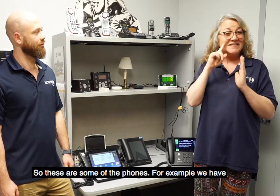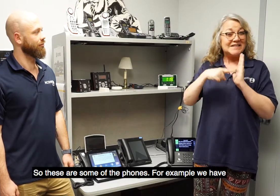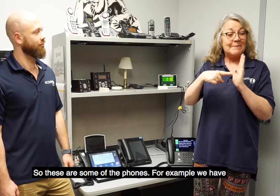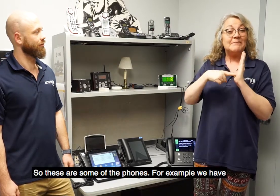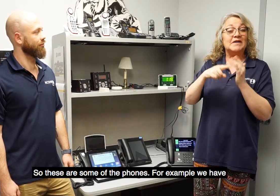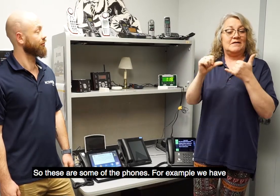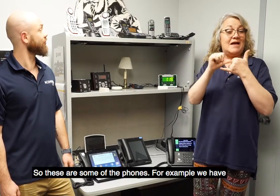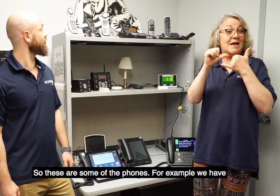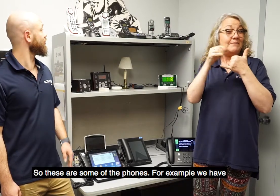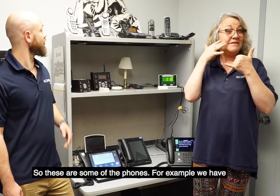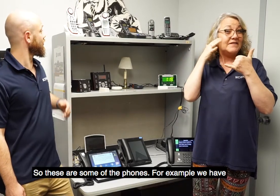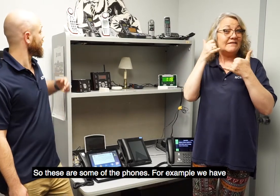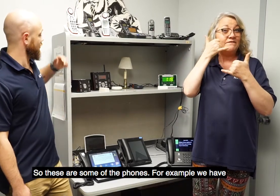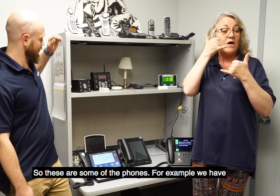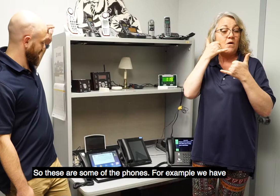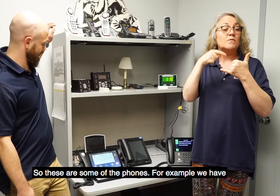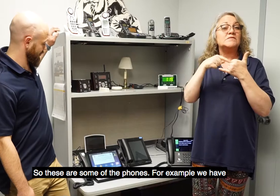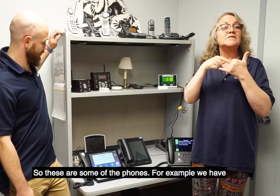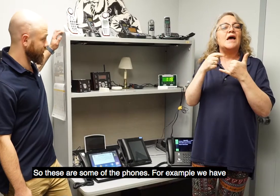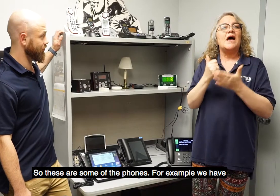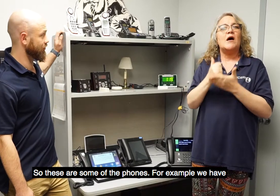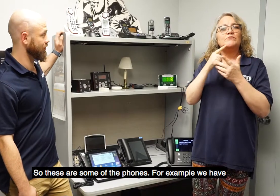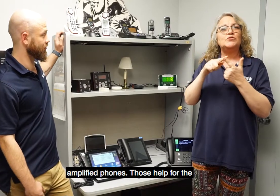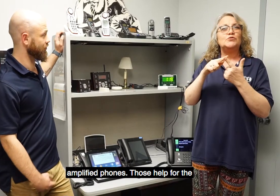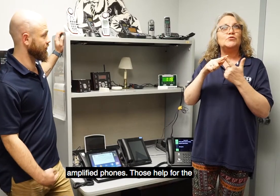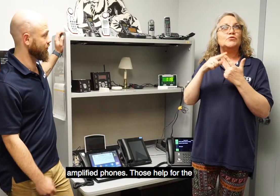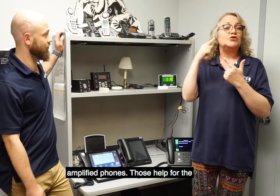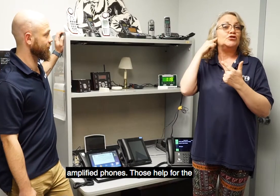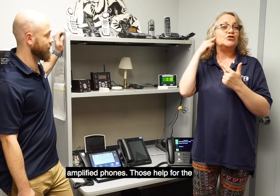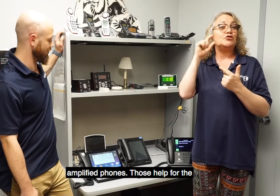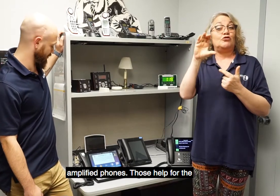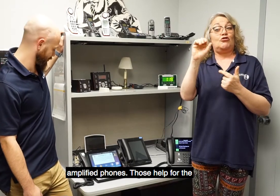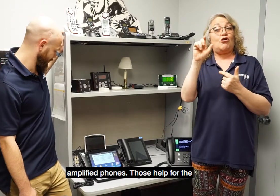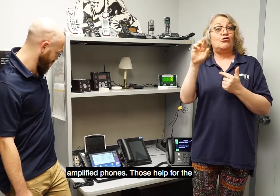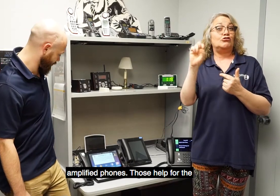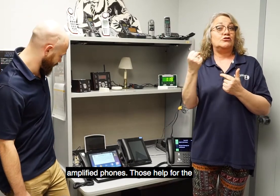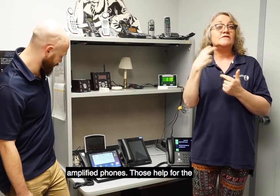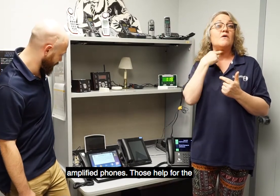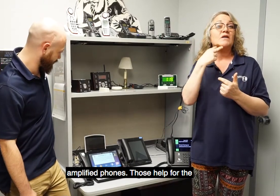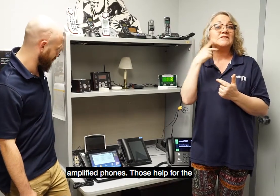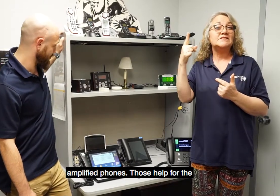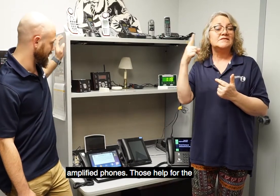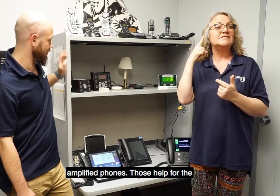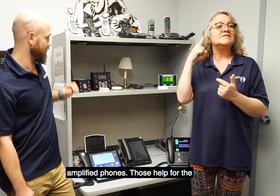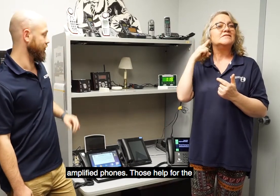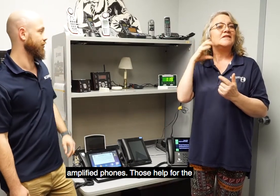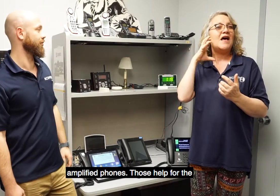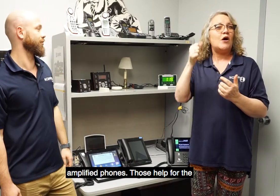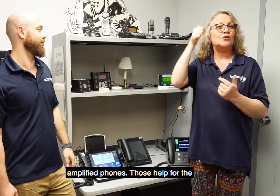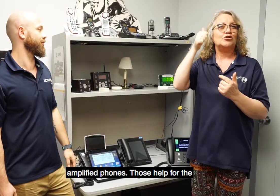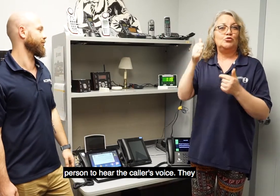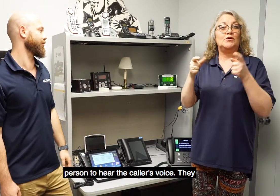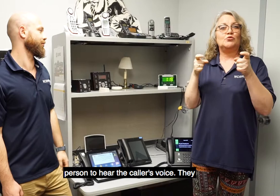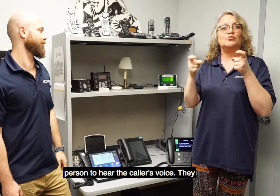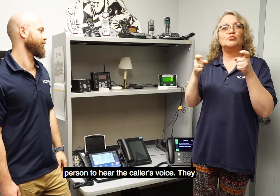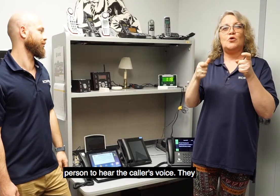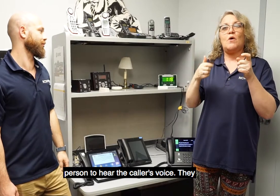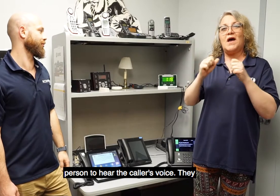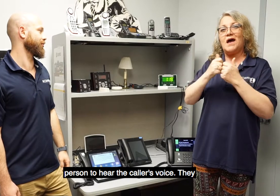are some of the phones. For example, we have amplified phones. Those help for the person to hear the caller's